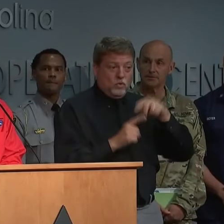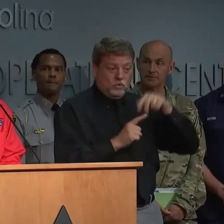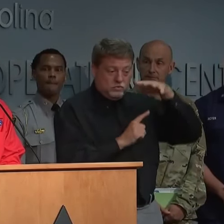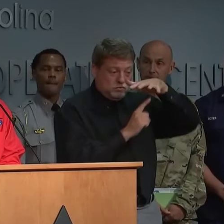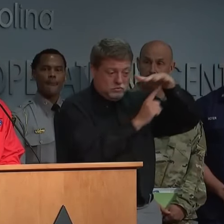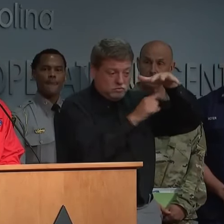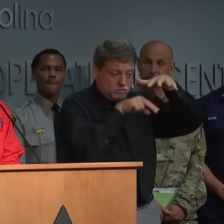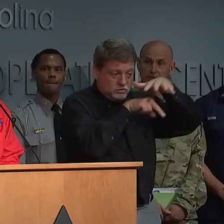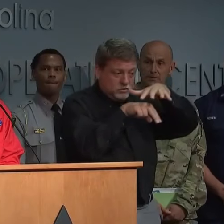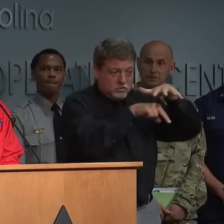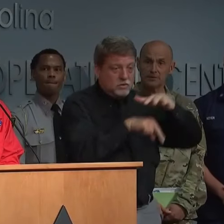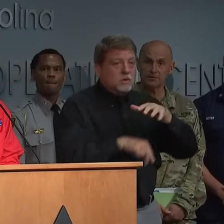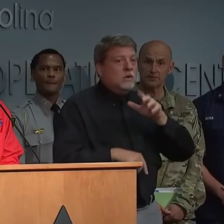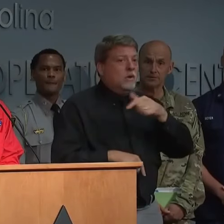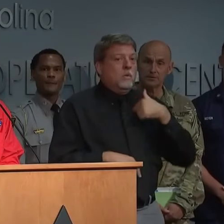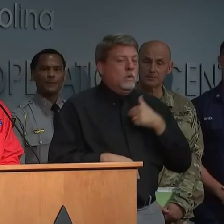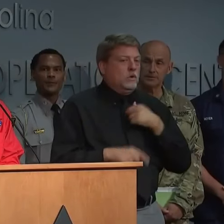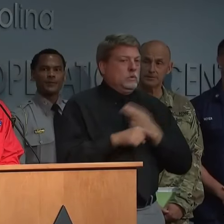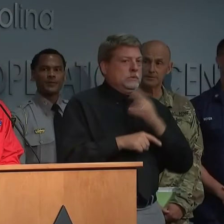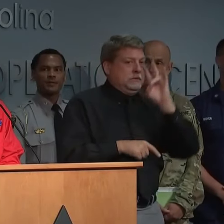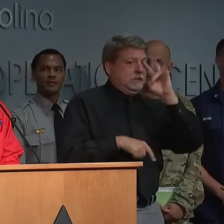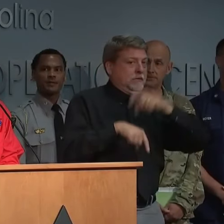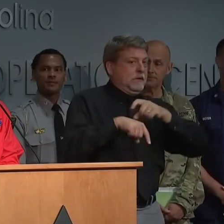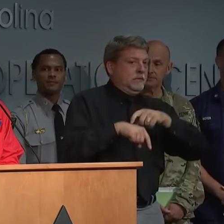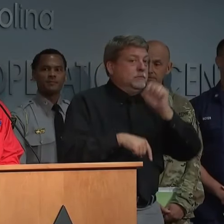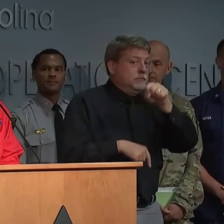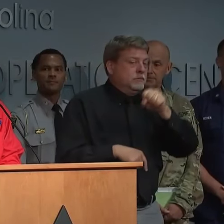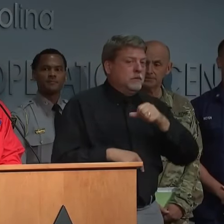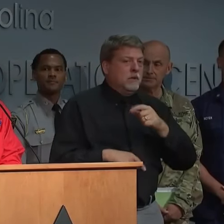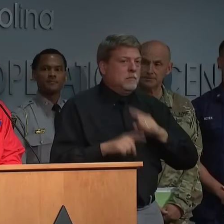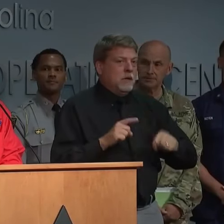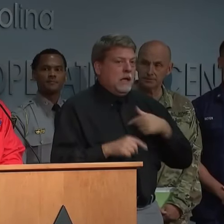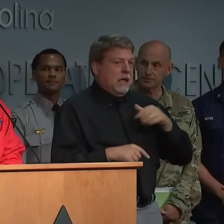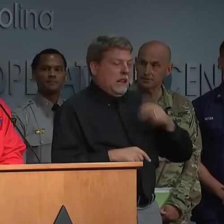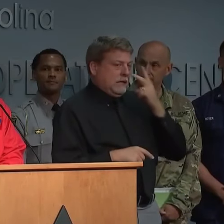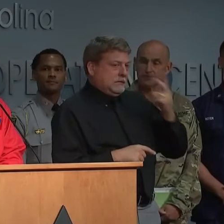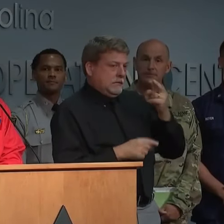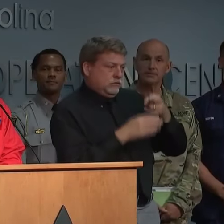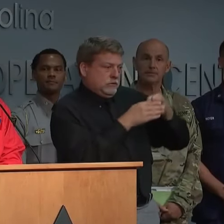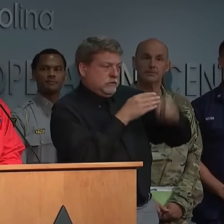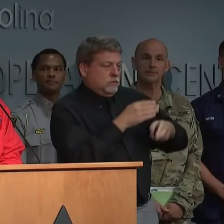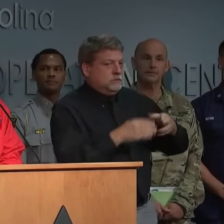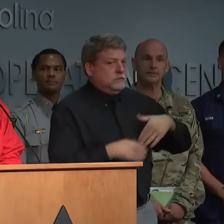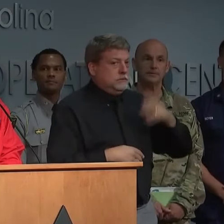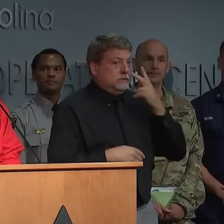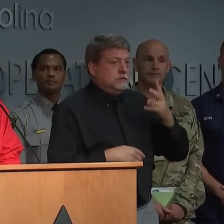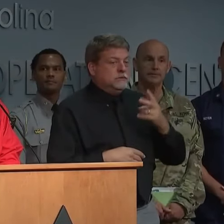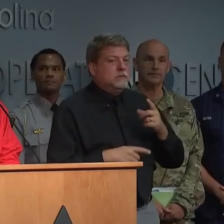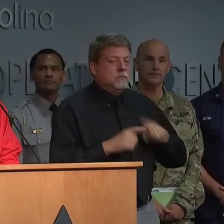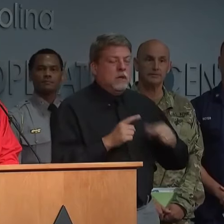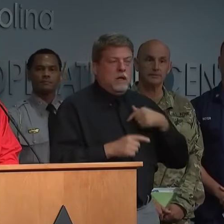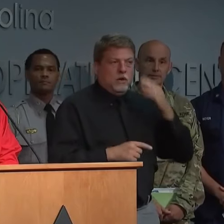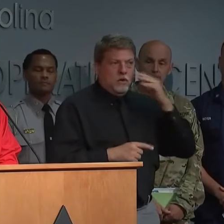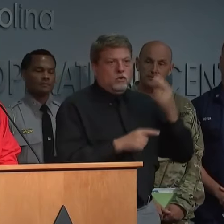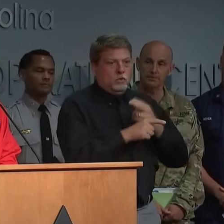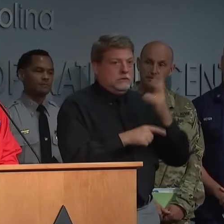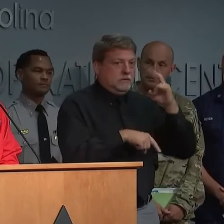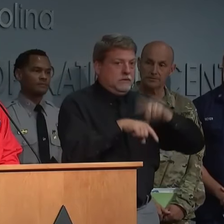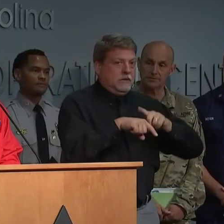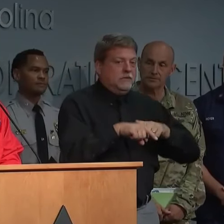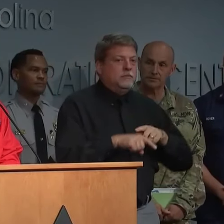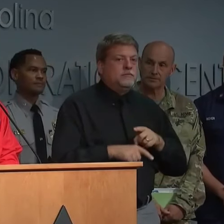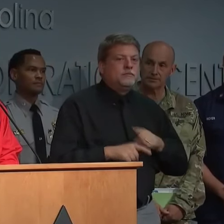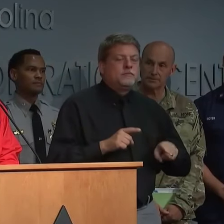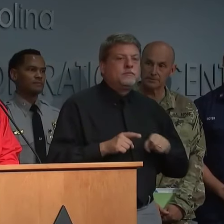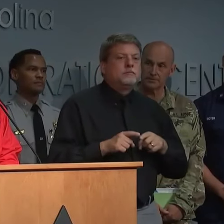We've flown seven missions so far that I'm aware of. I haven't seen the data yet, though. And to expand